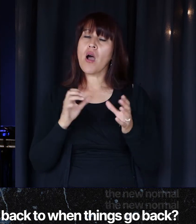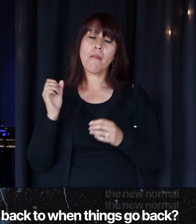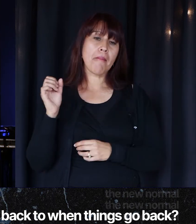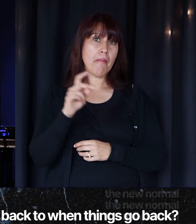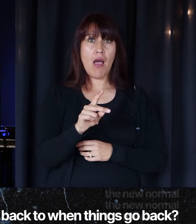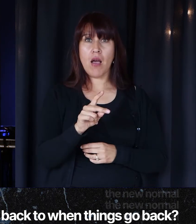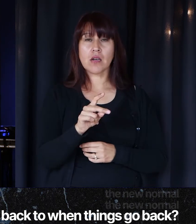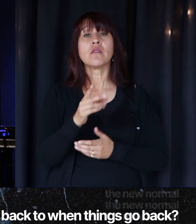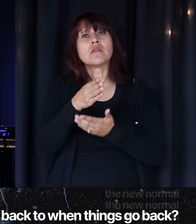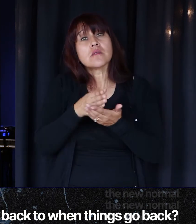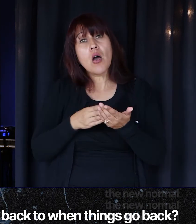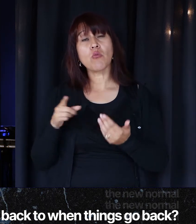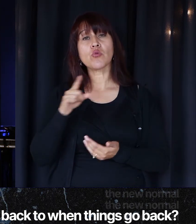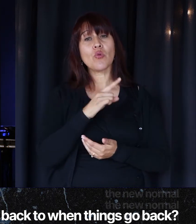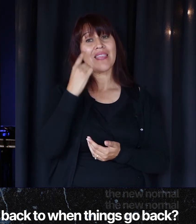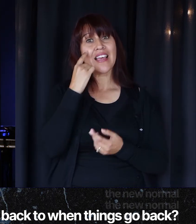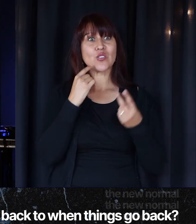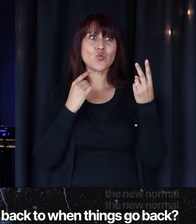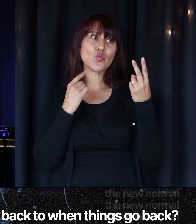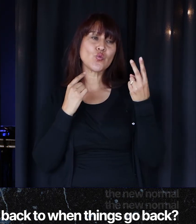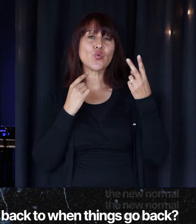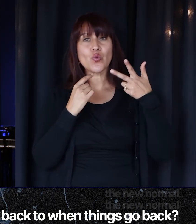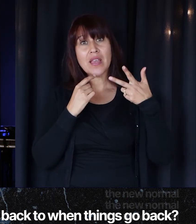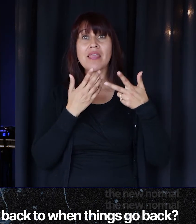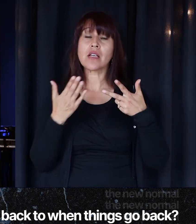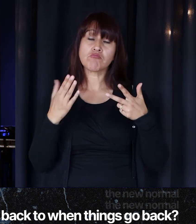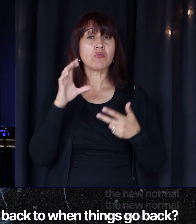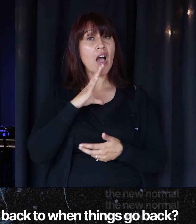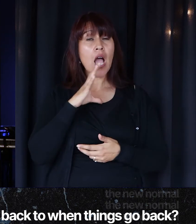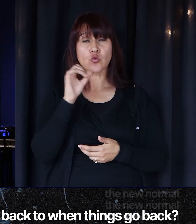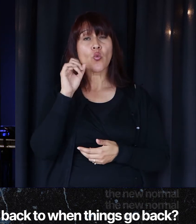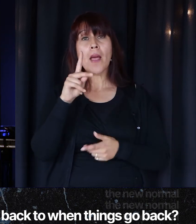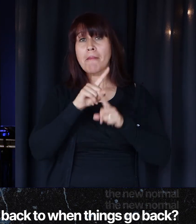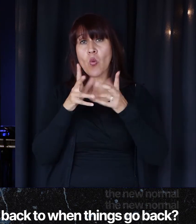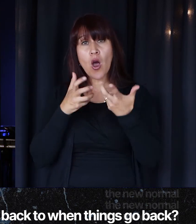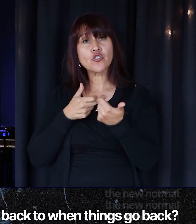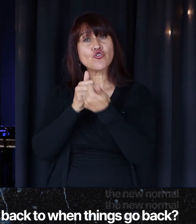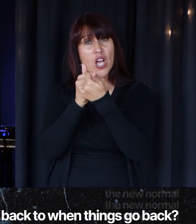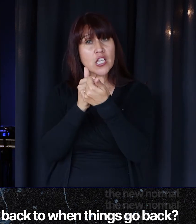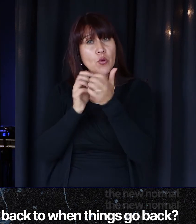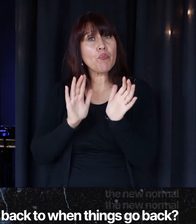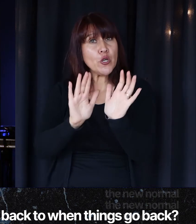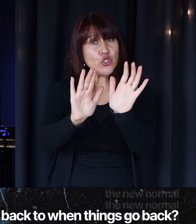go back to? For some of you, you're going to think of two or three things and that's okay. But I just want to push you there. I want to challenge you. What is the